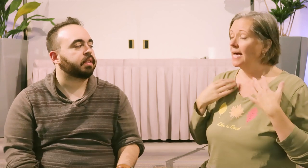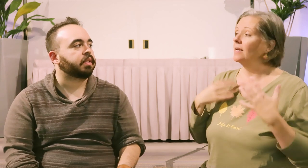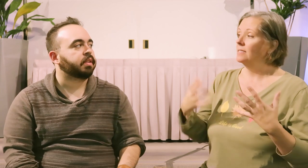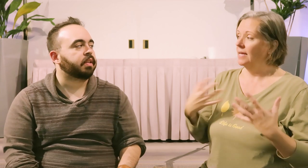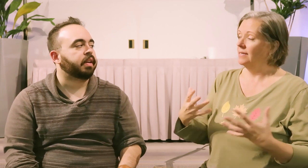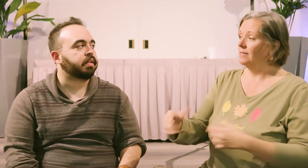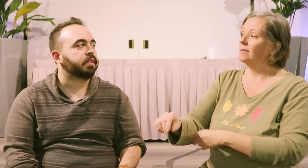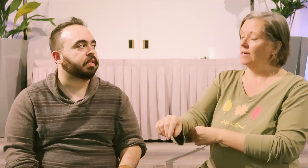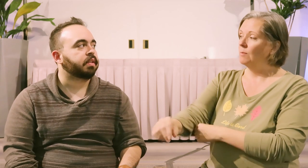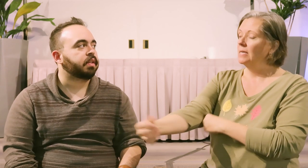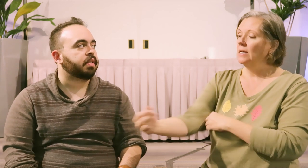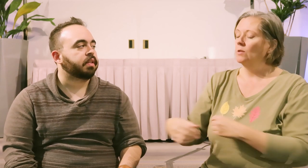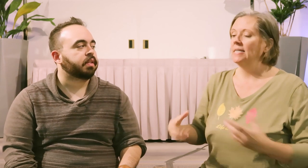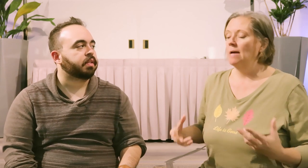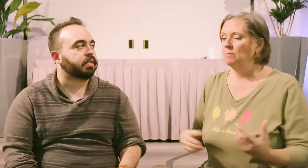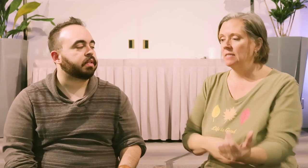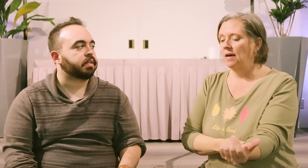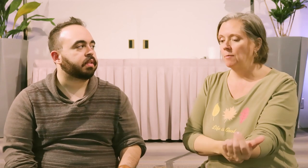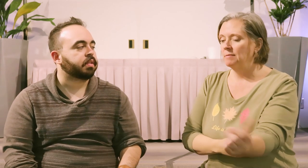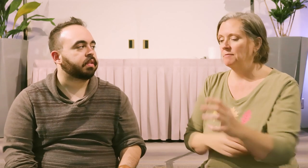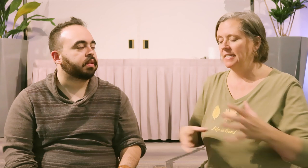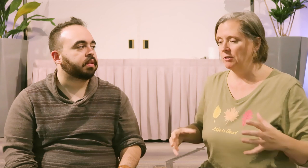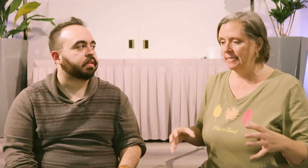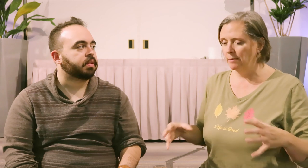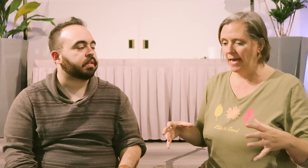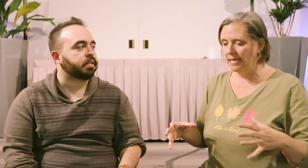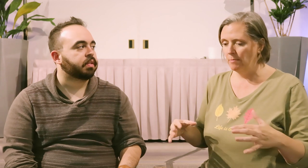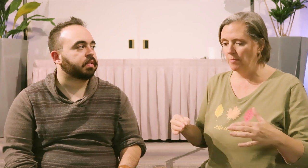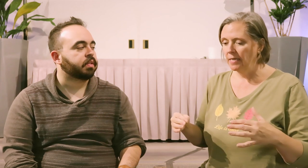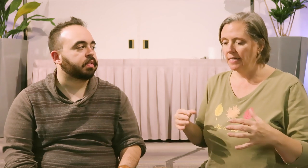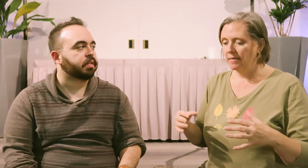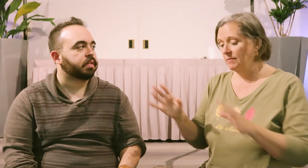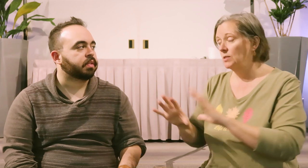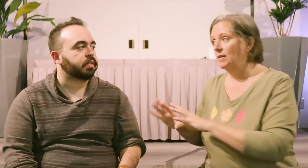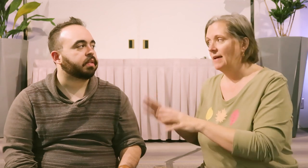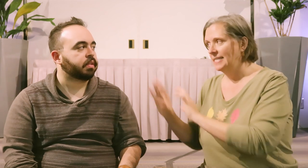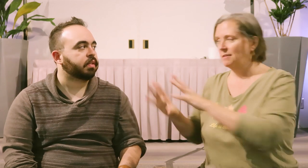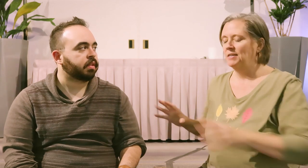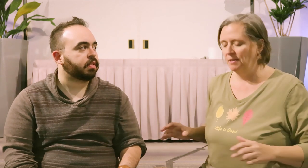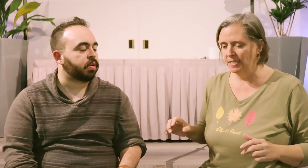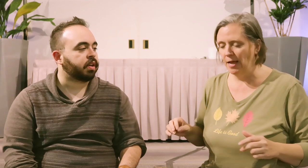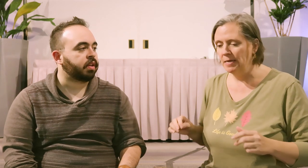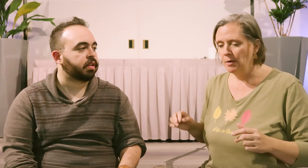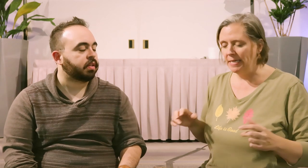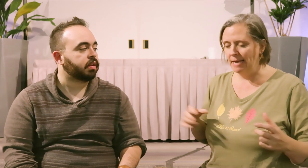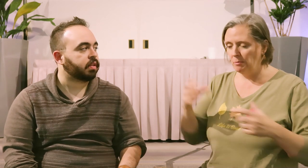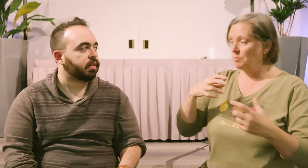that. Yeah. The way tapping was developed, it was really interesting. A man came up. The story's fascinating. I'll tell you another time. But he came up with a